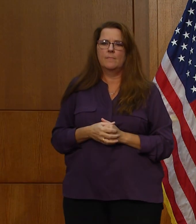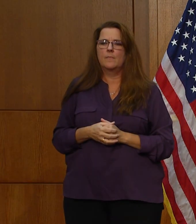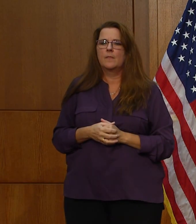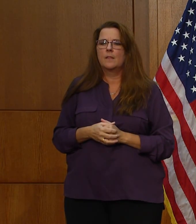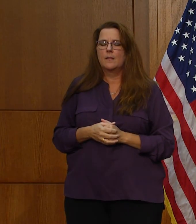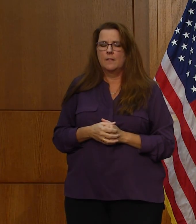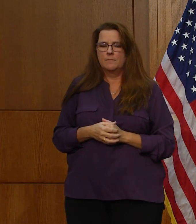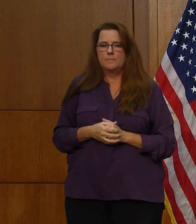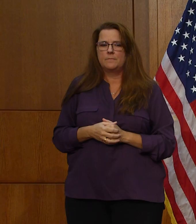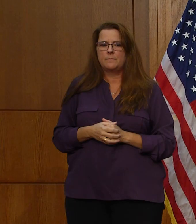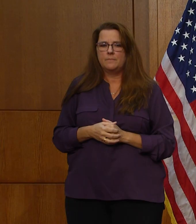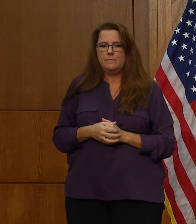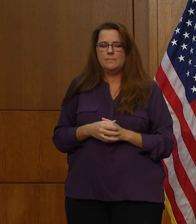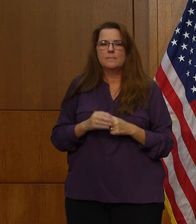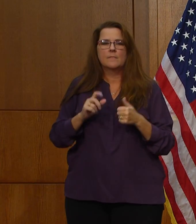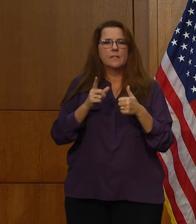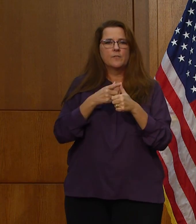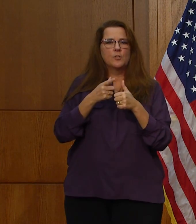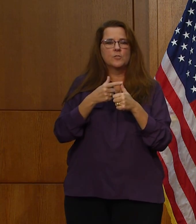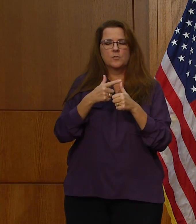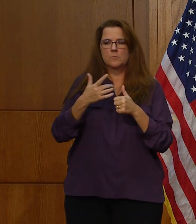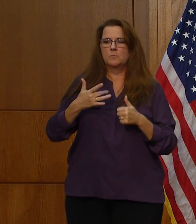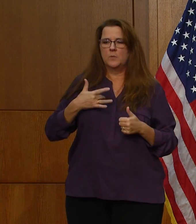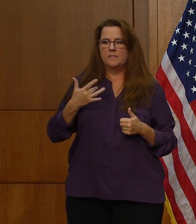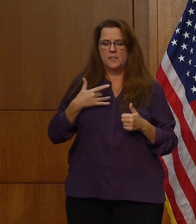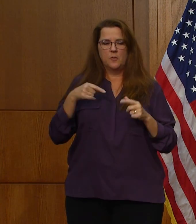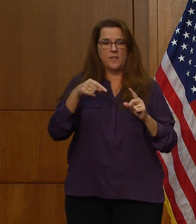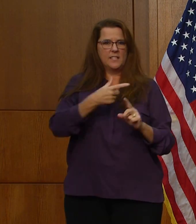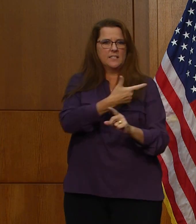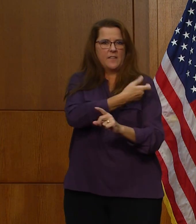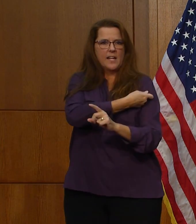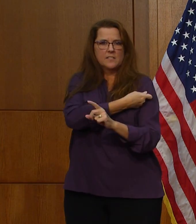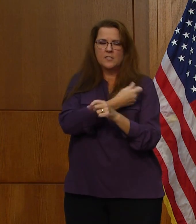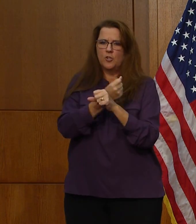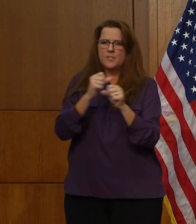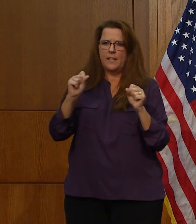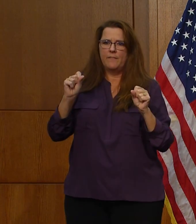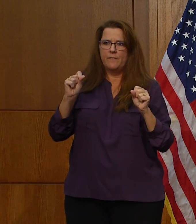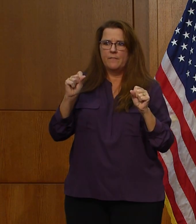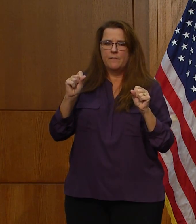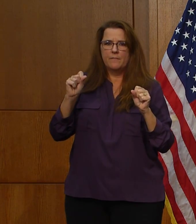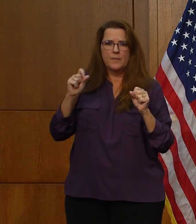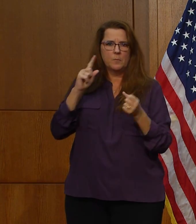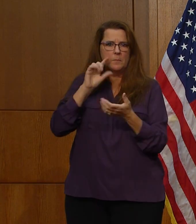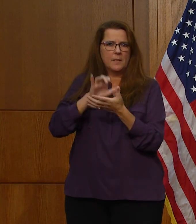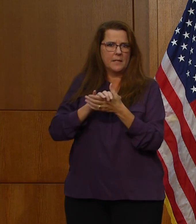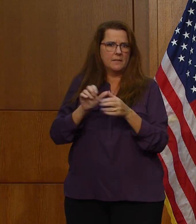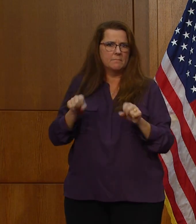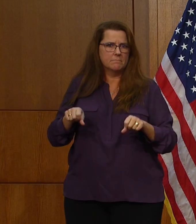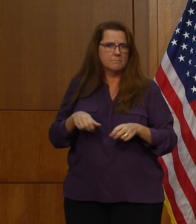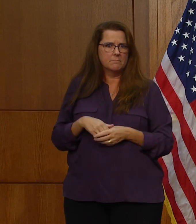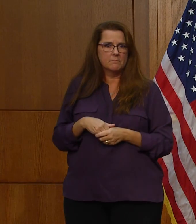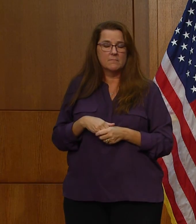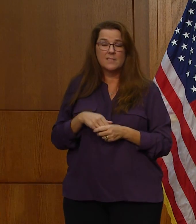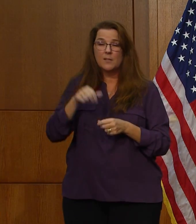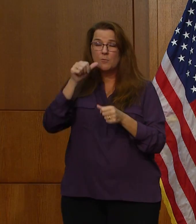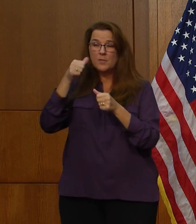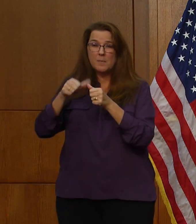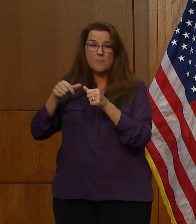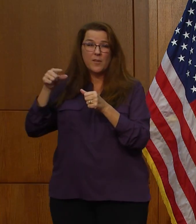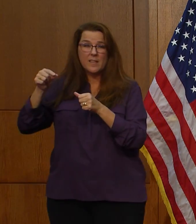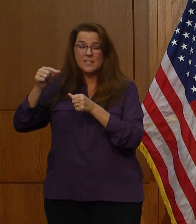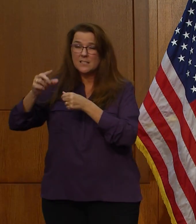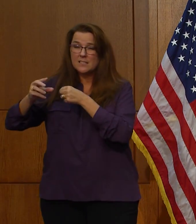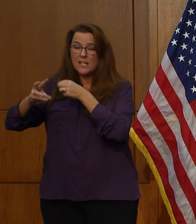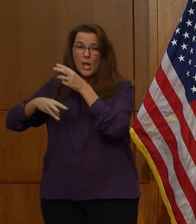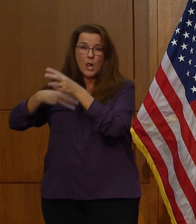to believe that these vaccinations are safe. Remember that this is a global pandemic, and